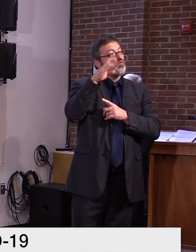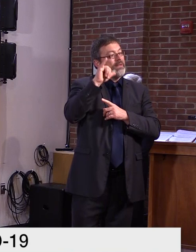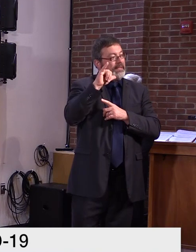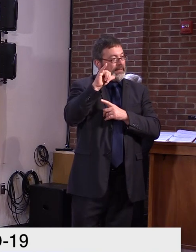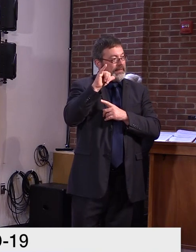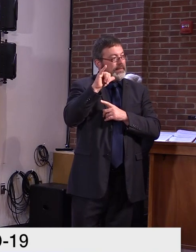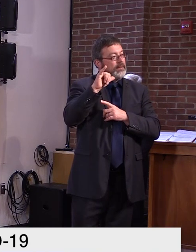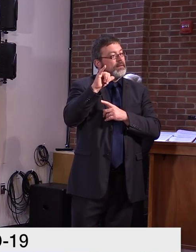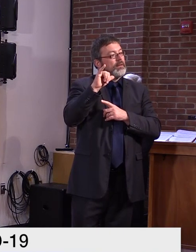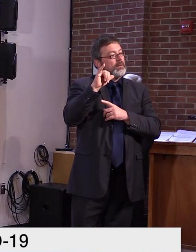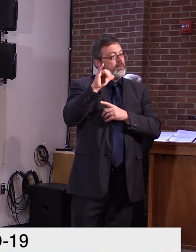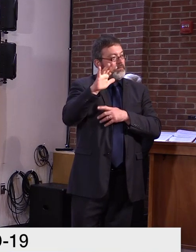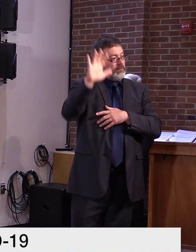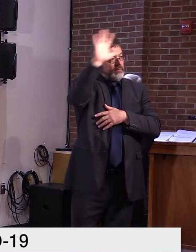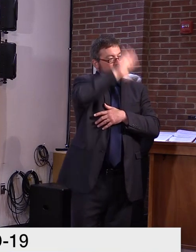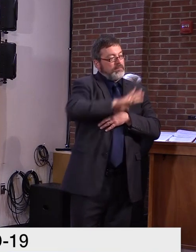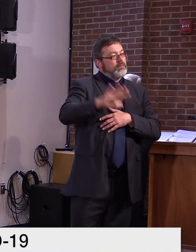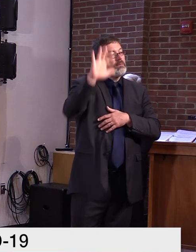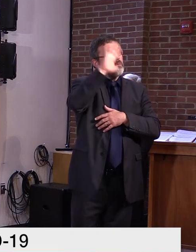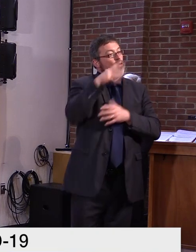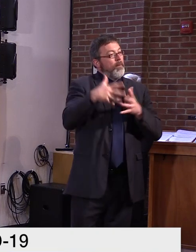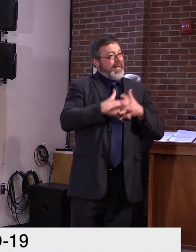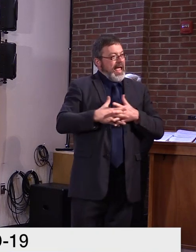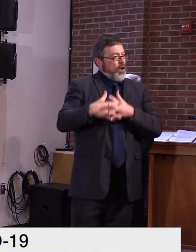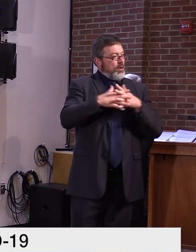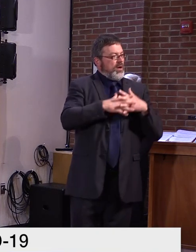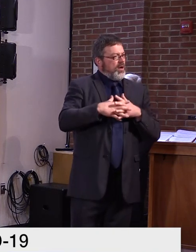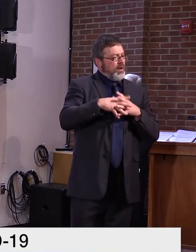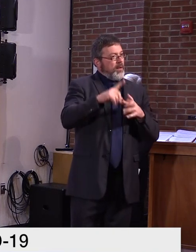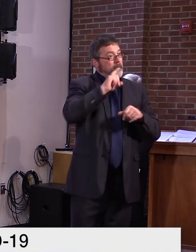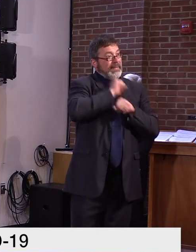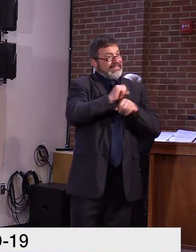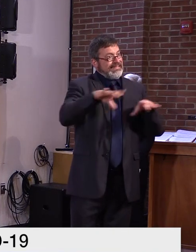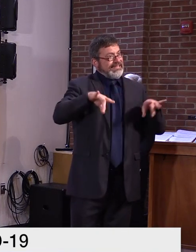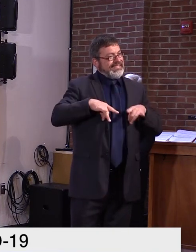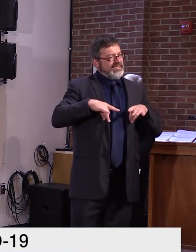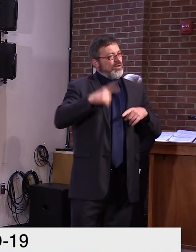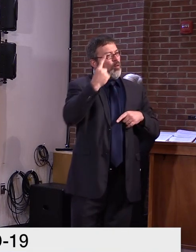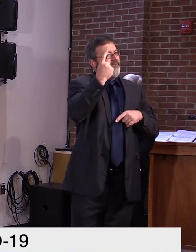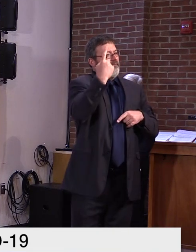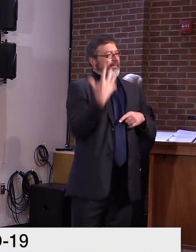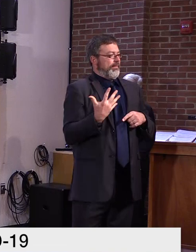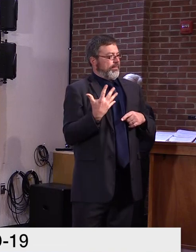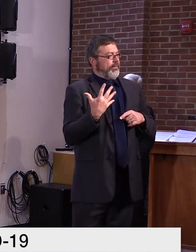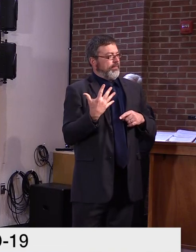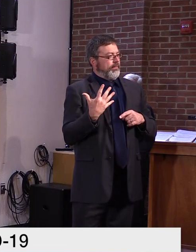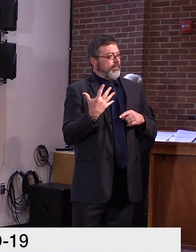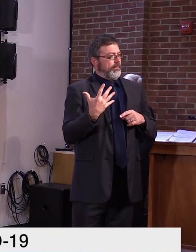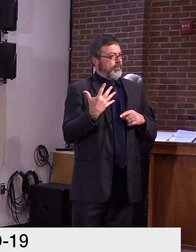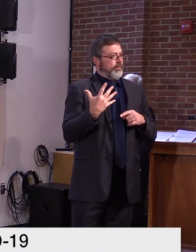do you buy that? And, and how would that affect your thinking on testing asymptomatic people?